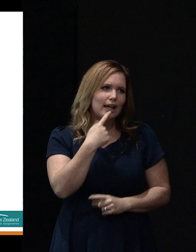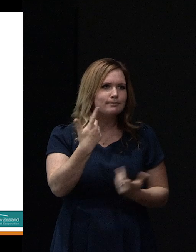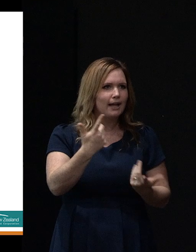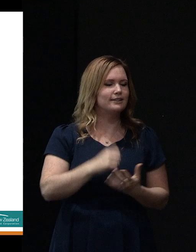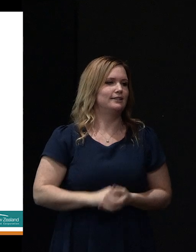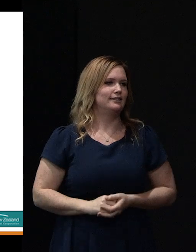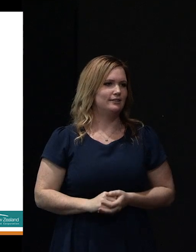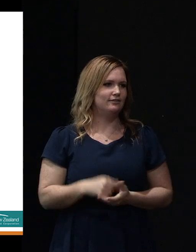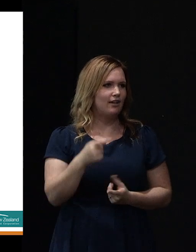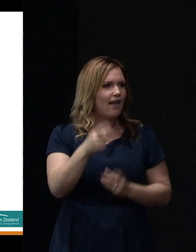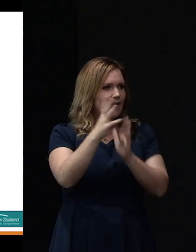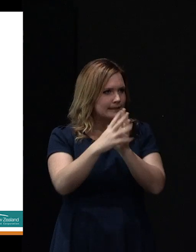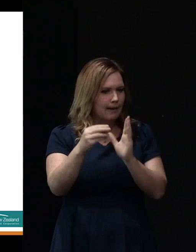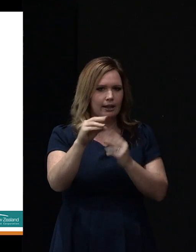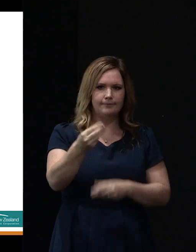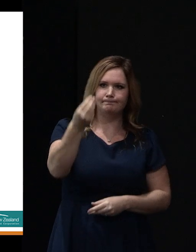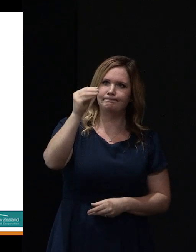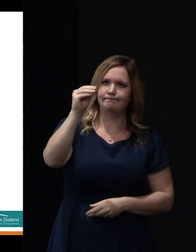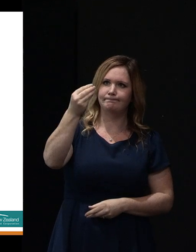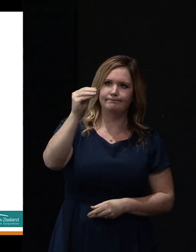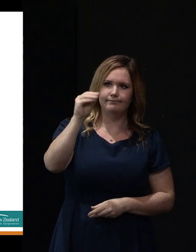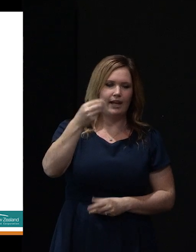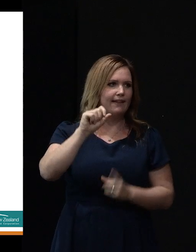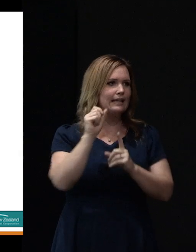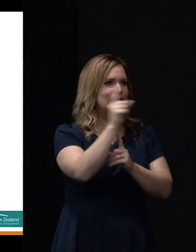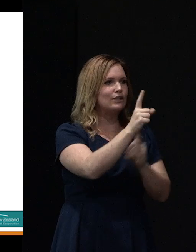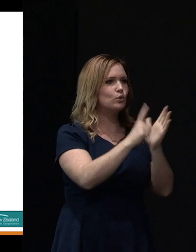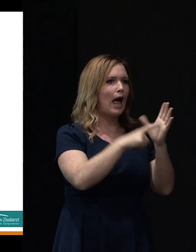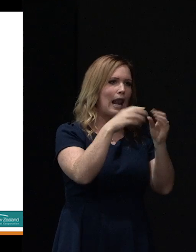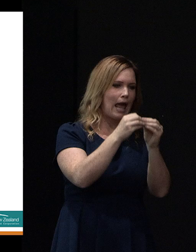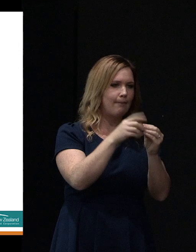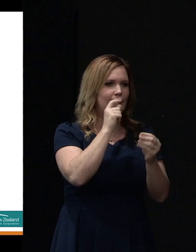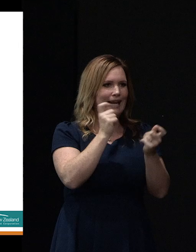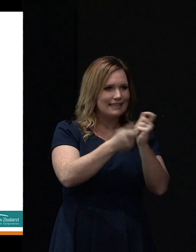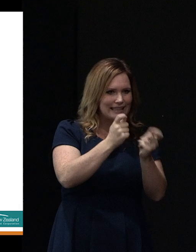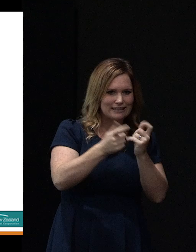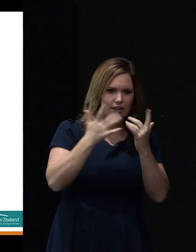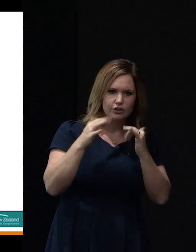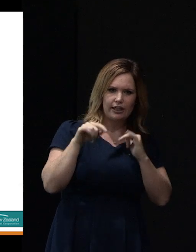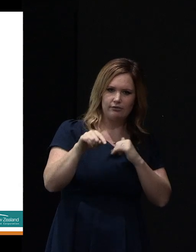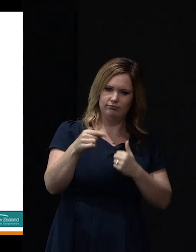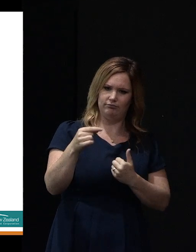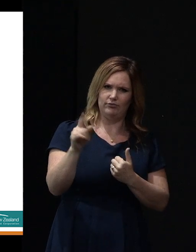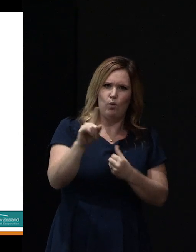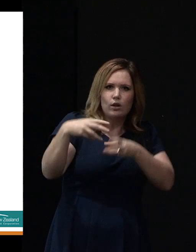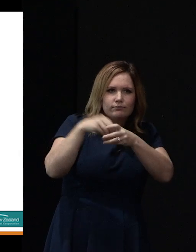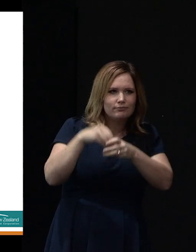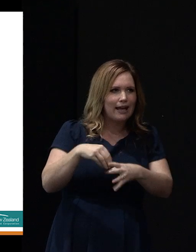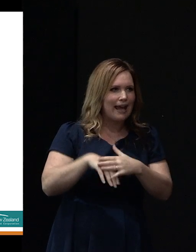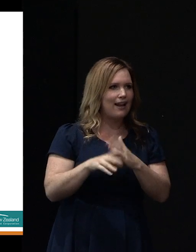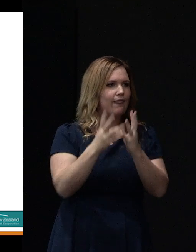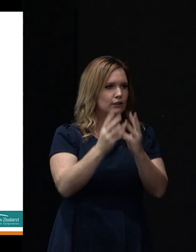And we can then also sample it and send it off to a lab for testing to understand the physical characteristics of that soil.